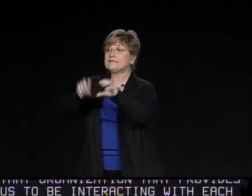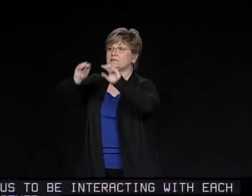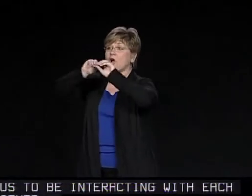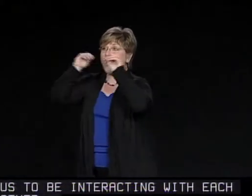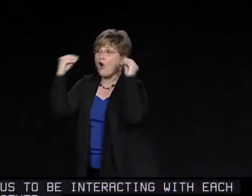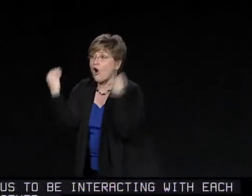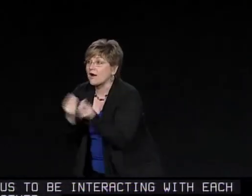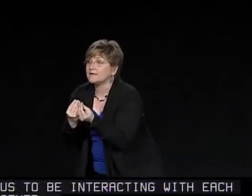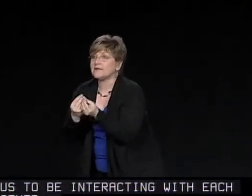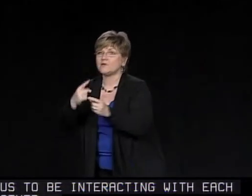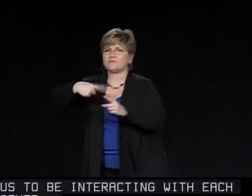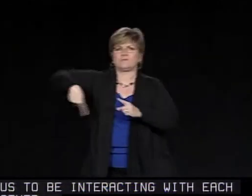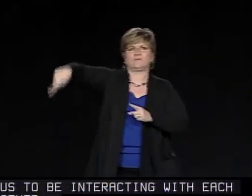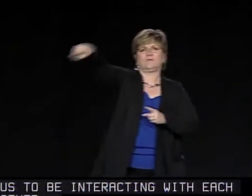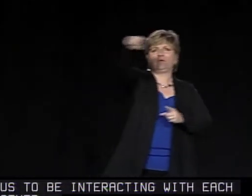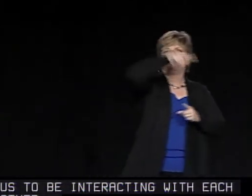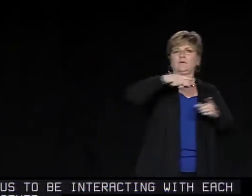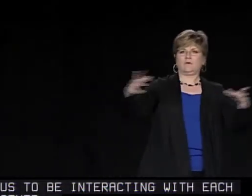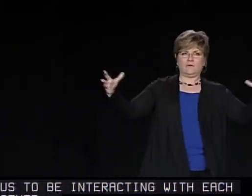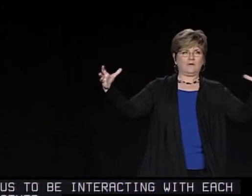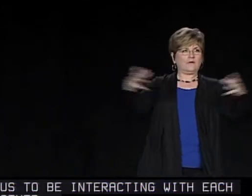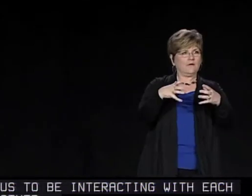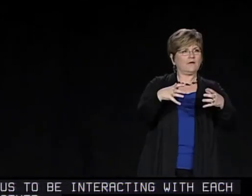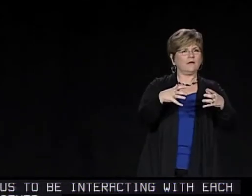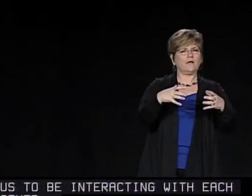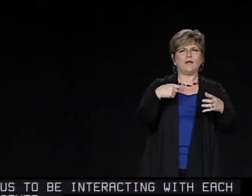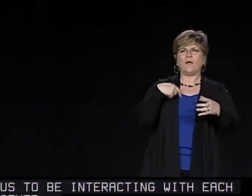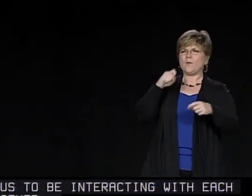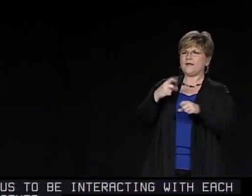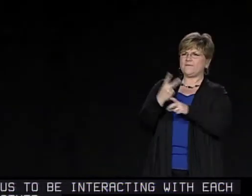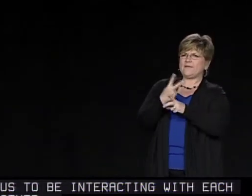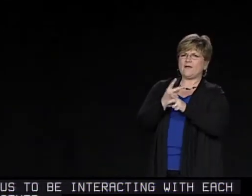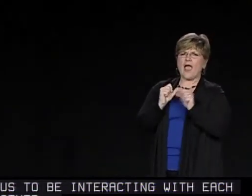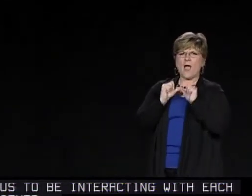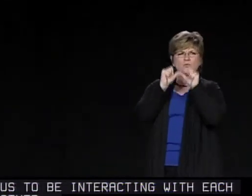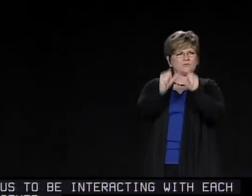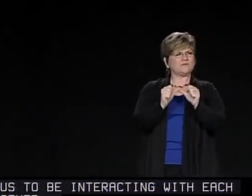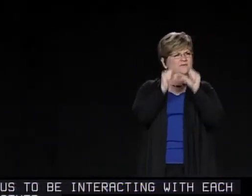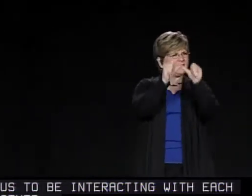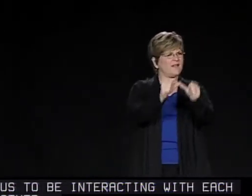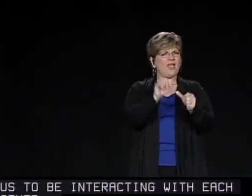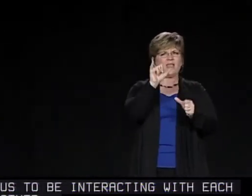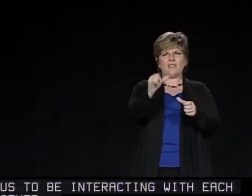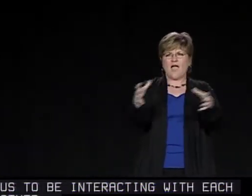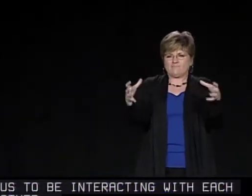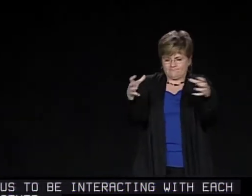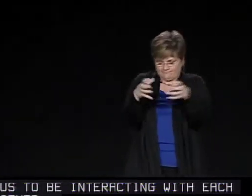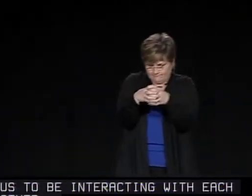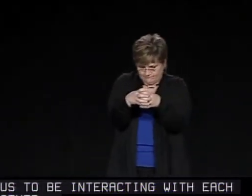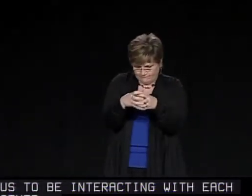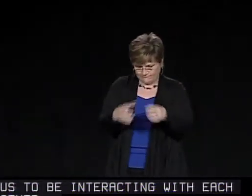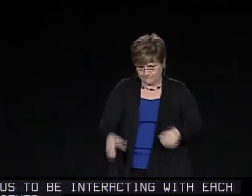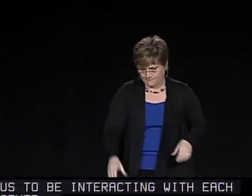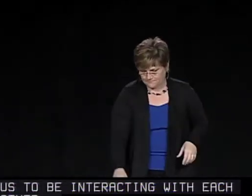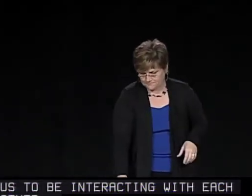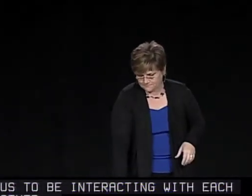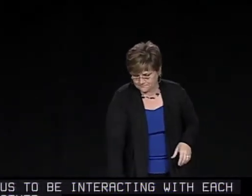members, we really rely on the affiliate chapters to